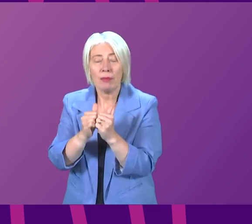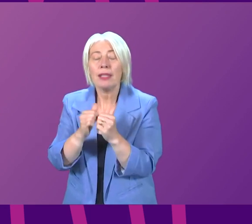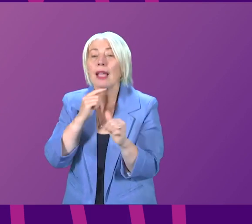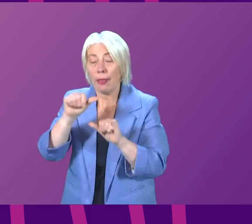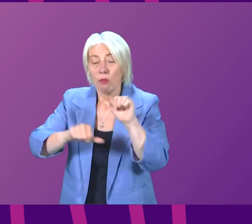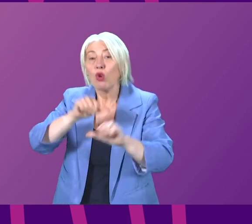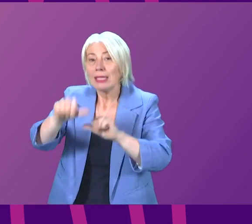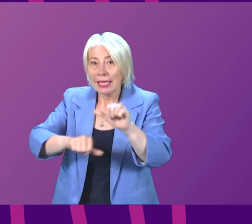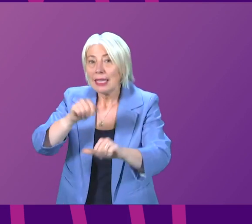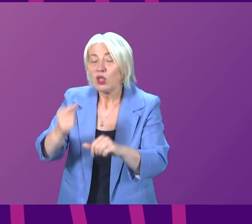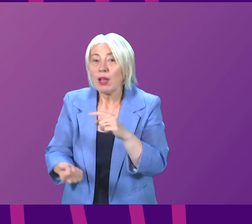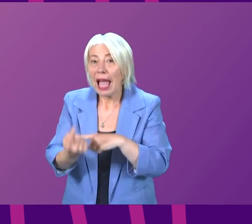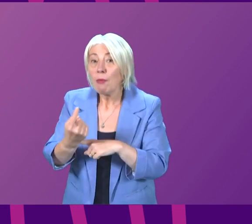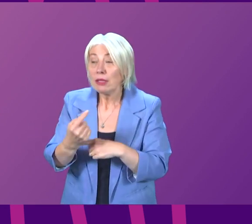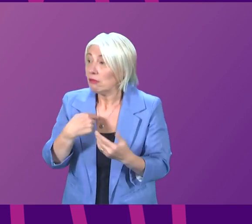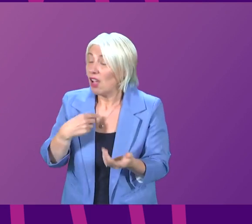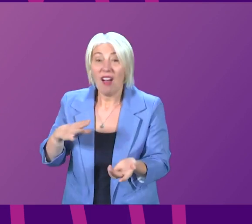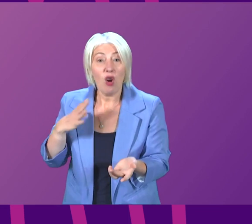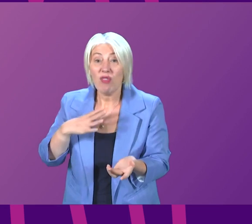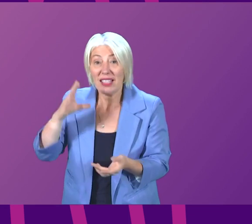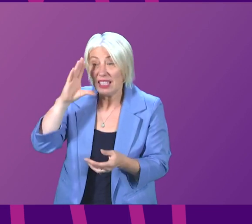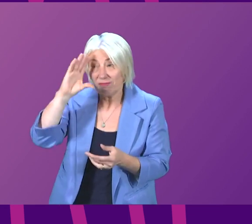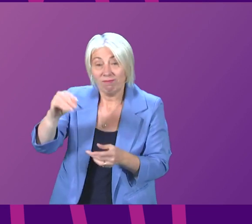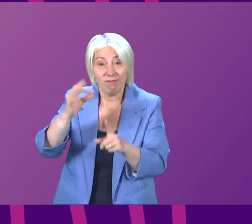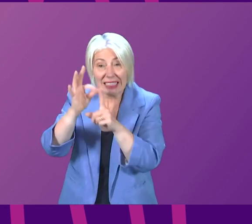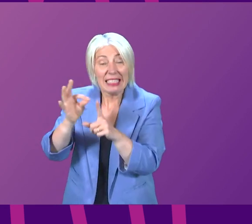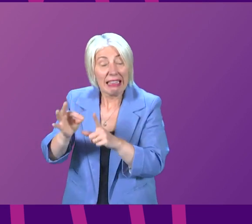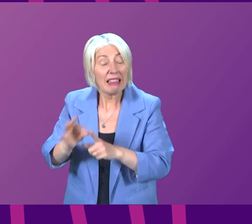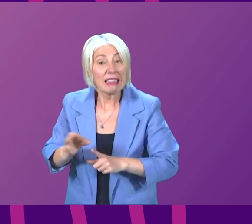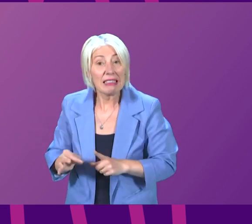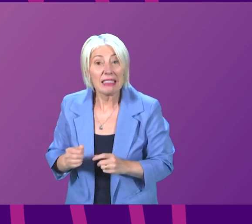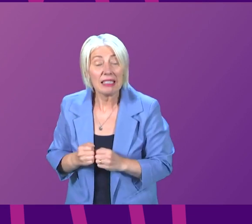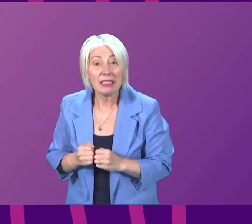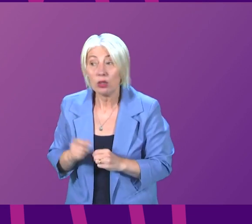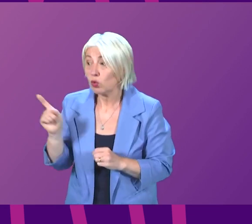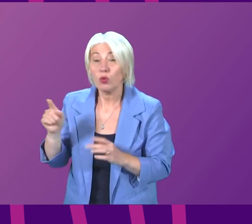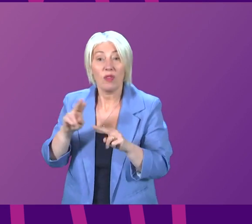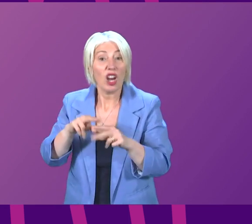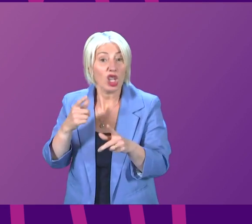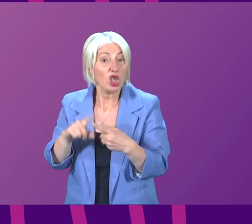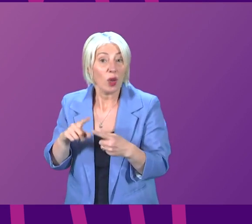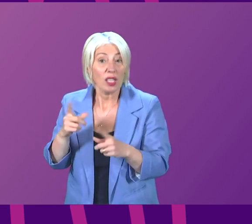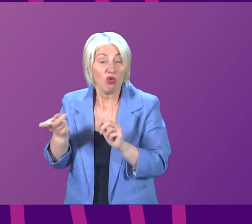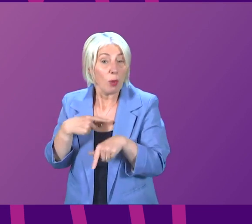that are underway on that I have already given detail on that in response to my answers to Fergus Hewling